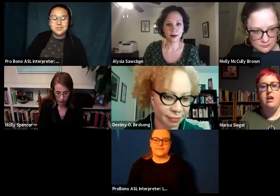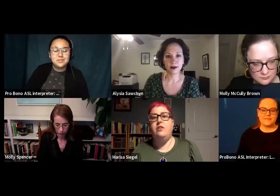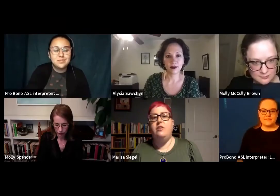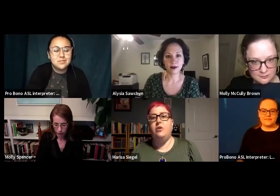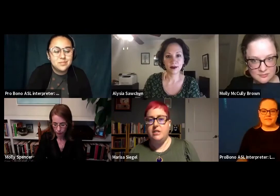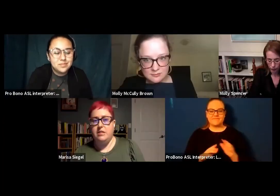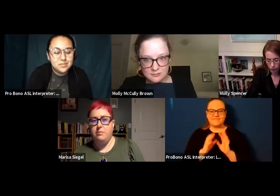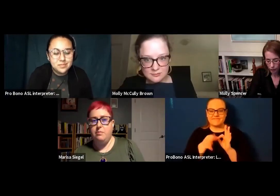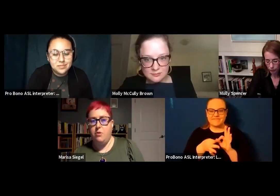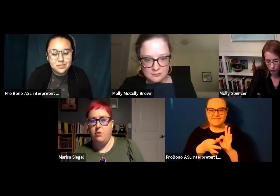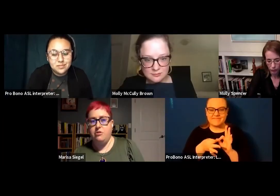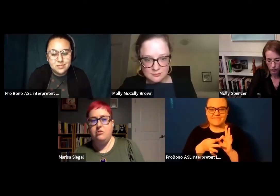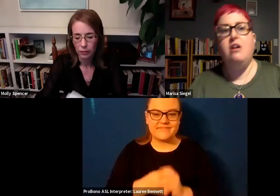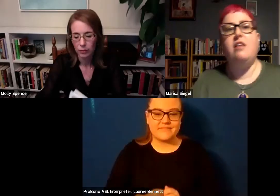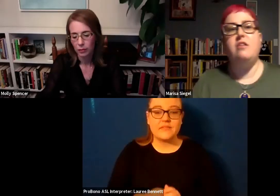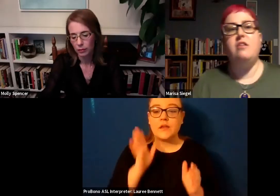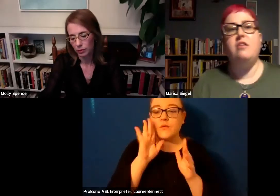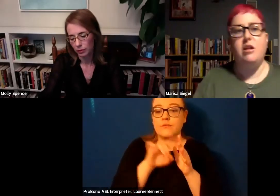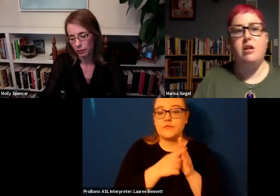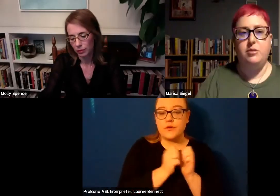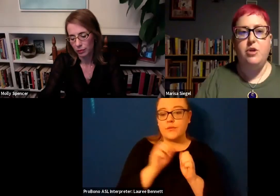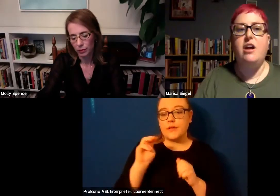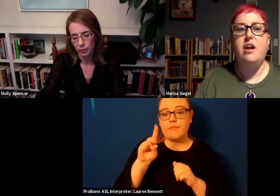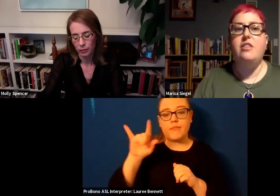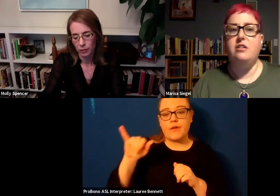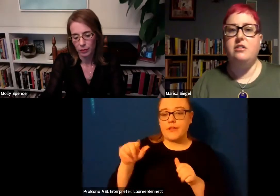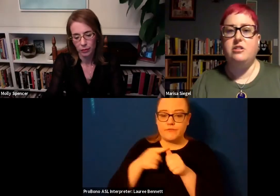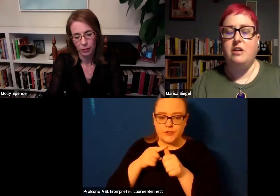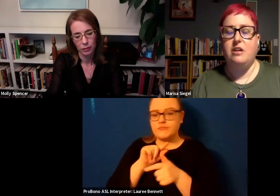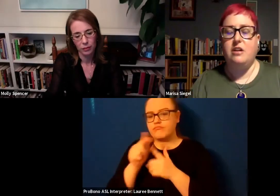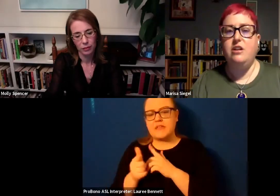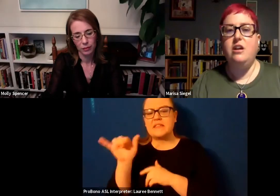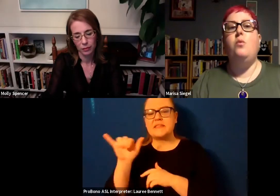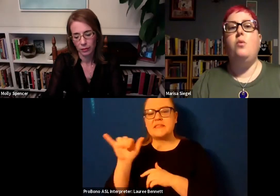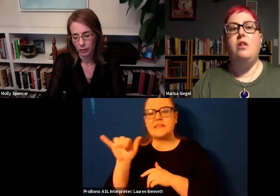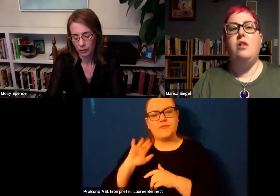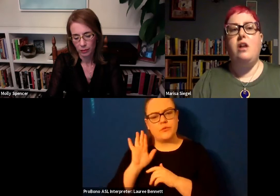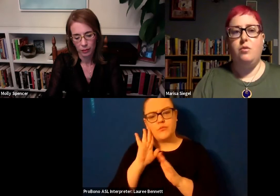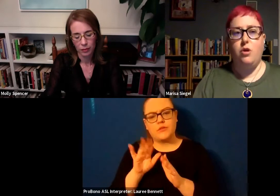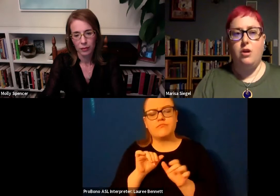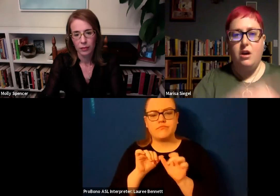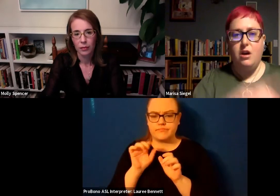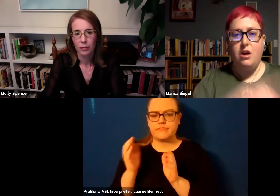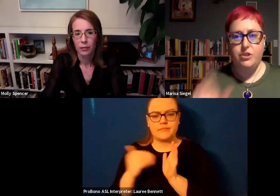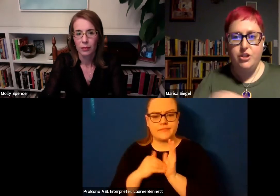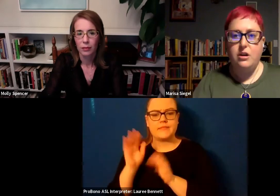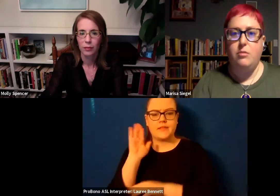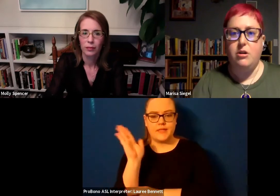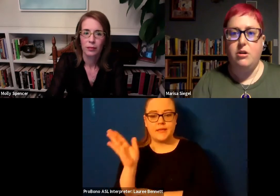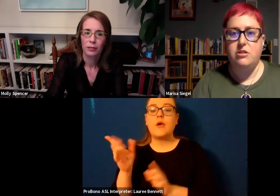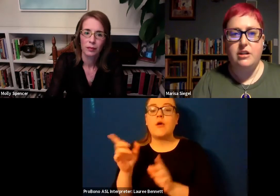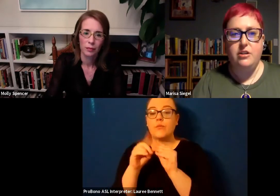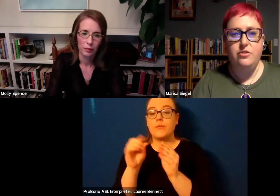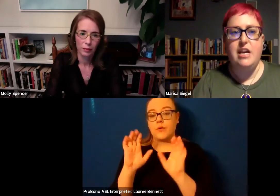spencer and then go to destiny birdsong and then molly mccully brown and then alicia sauchin we'll have one more conversation